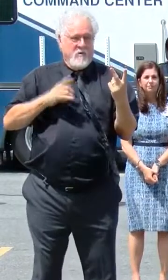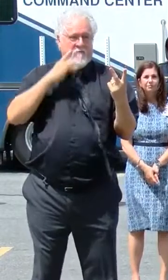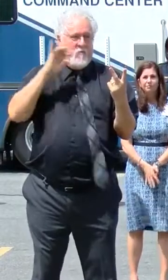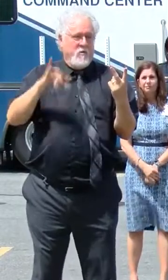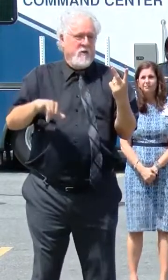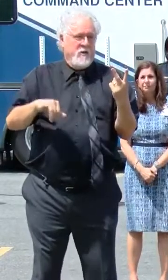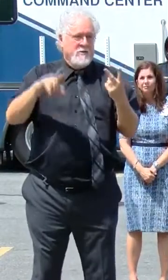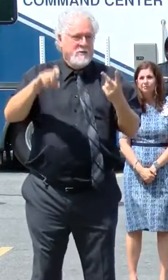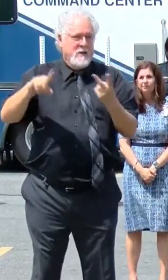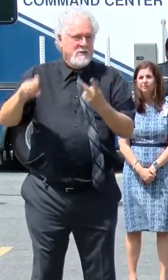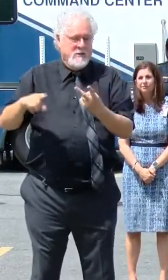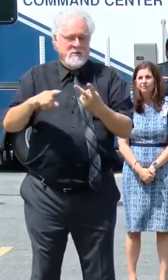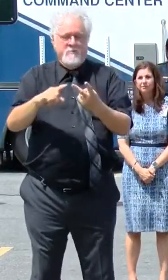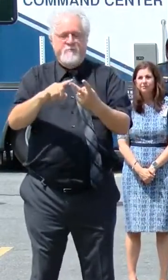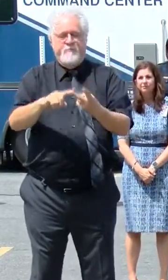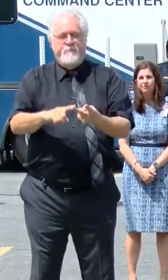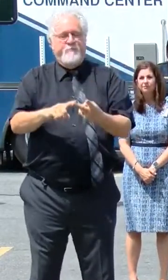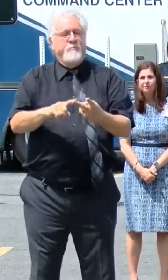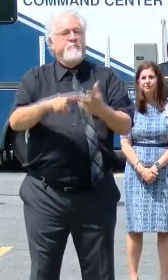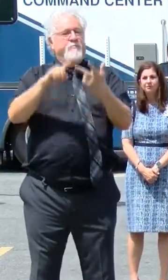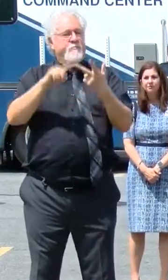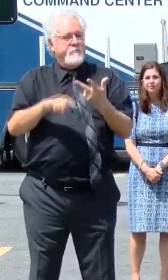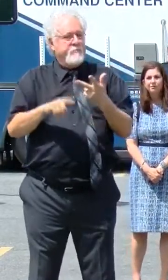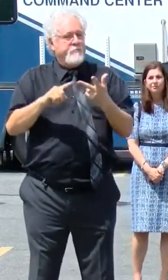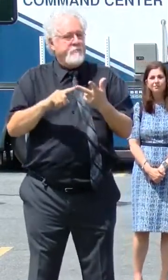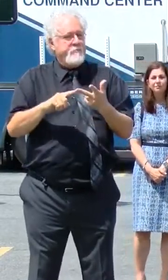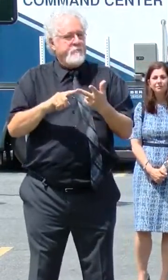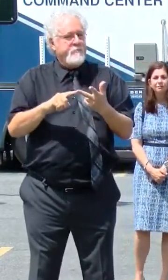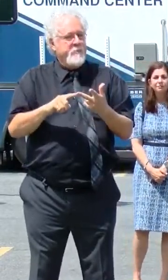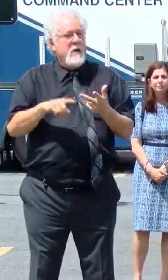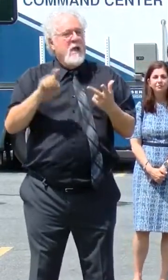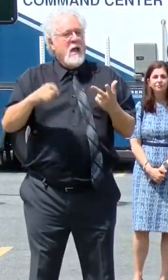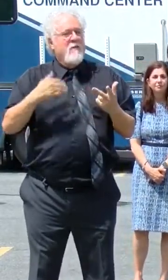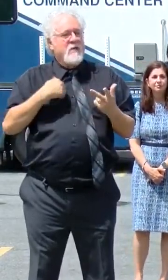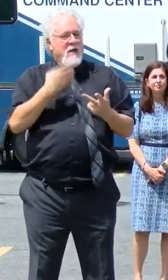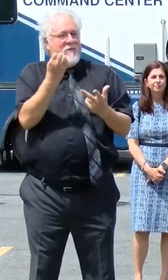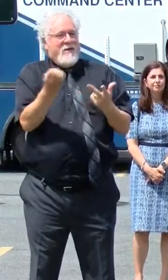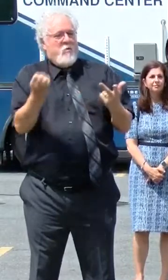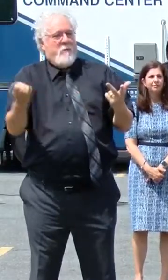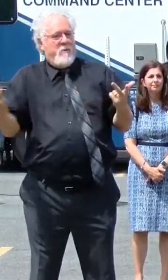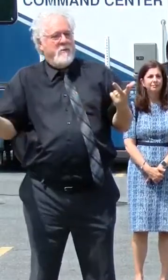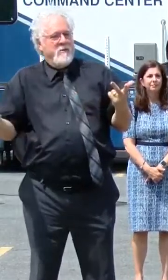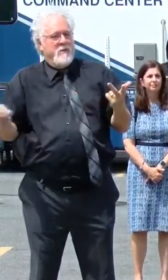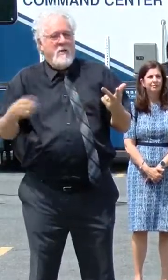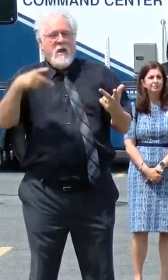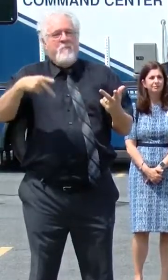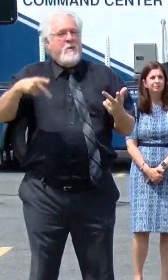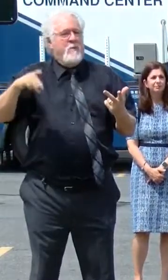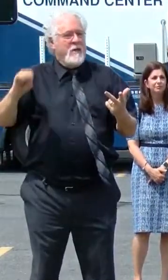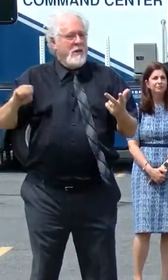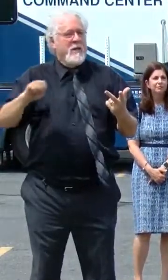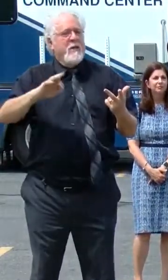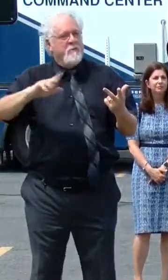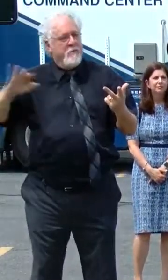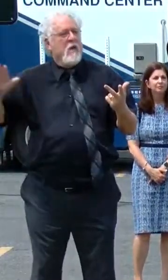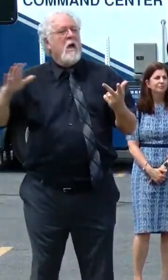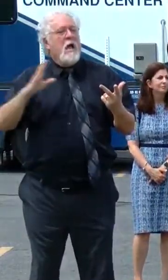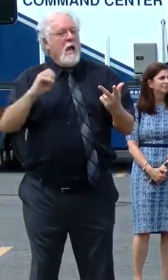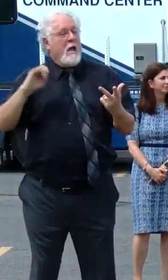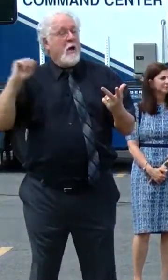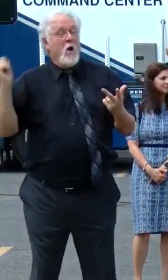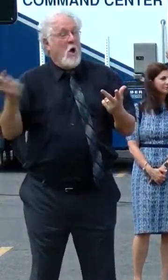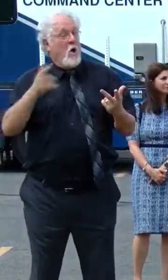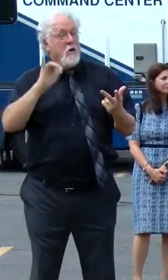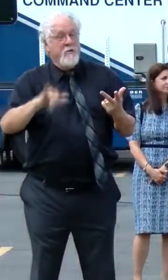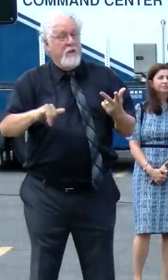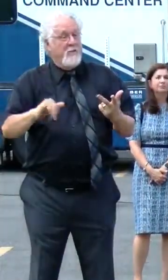these testing sites. Number three, you have to have equipment, PPEs. And so, all of